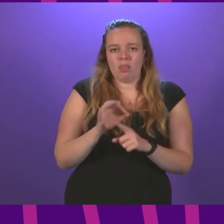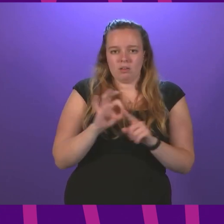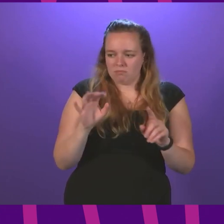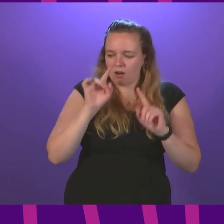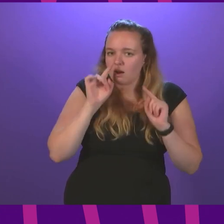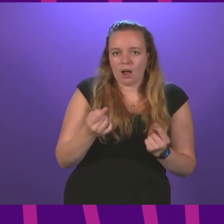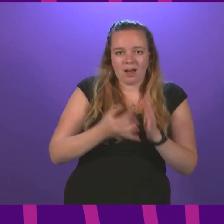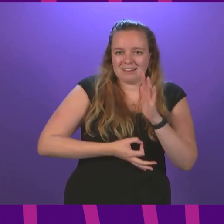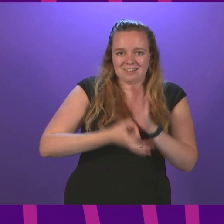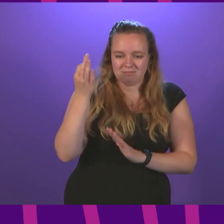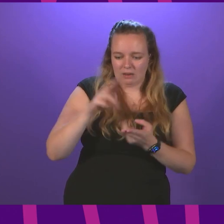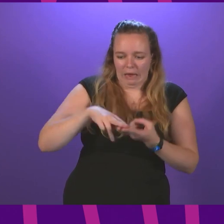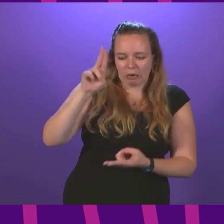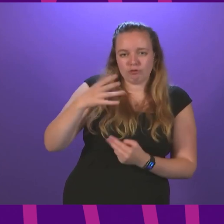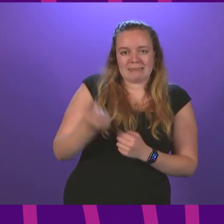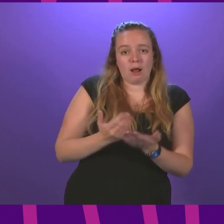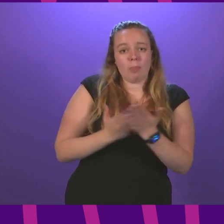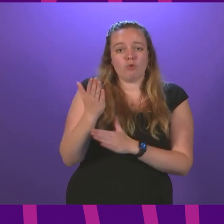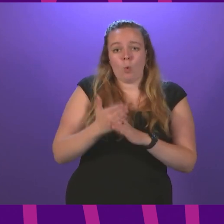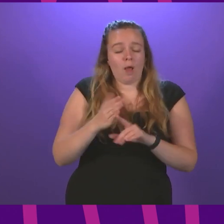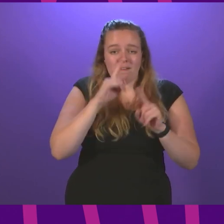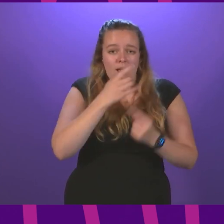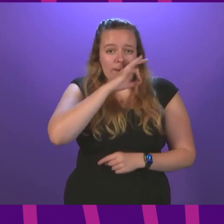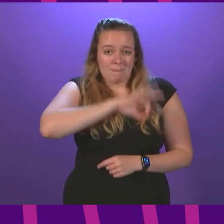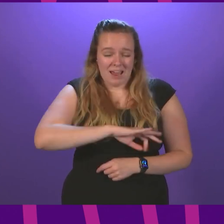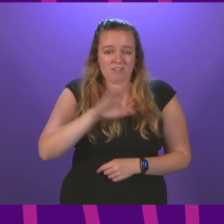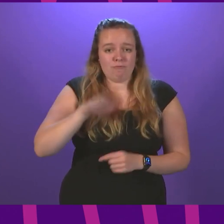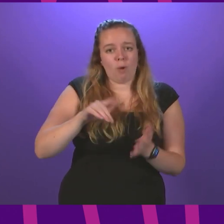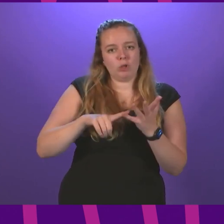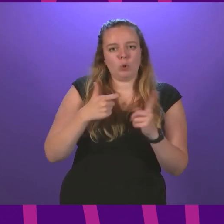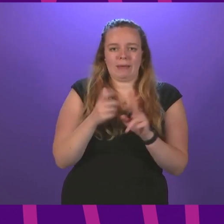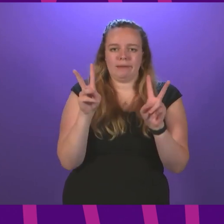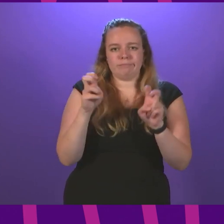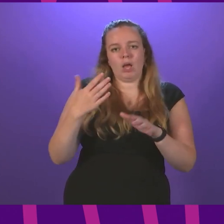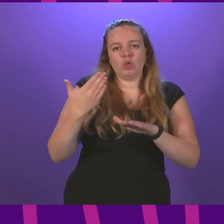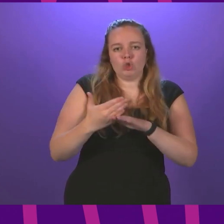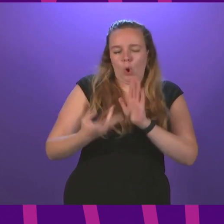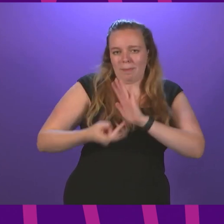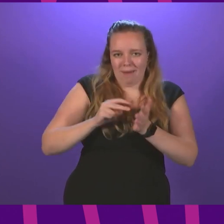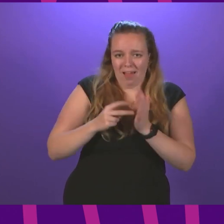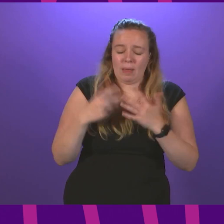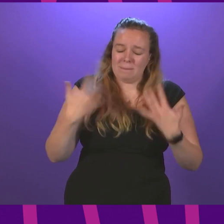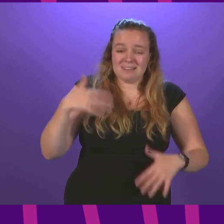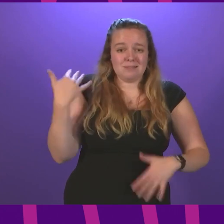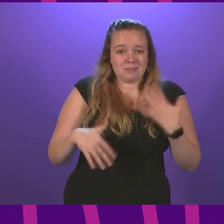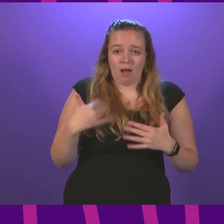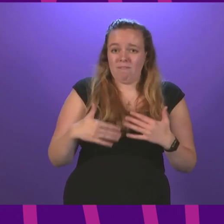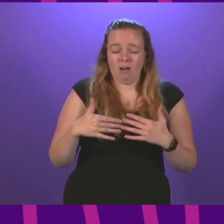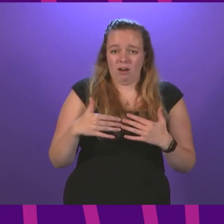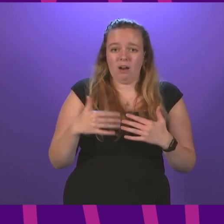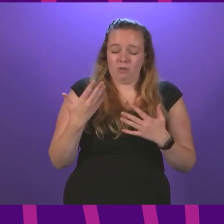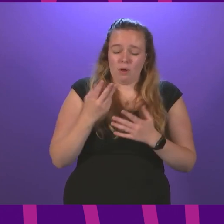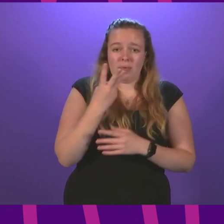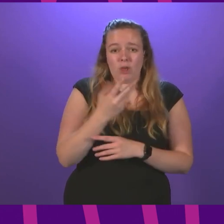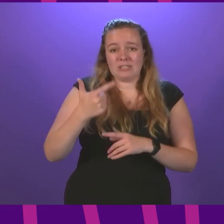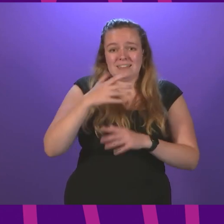means to increase their income through work. They won't benefit from the so-called UK jobs plan and have suffered the lion's share of the £37 billion